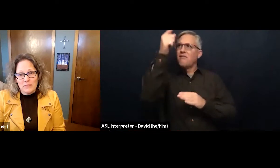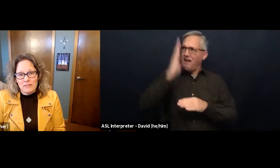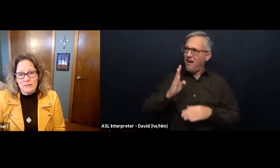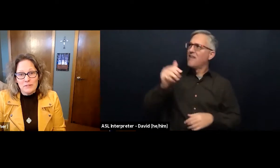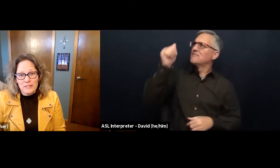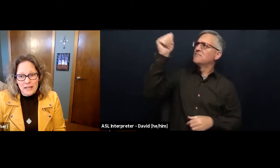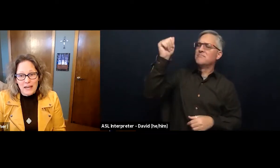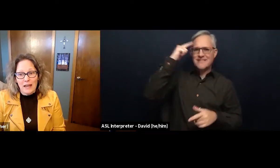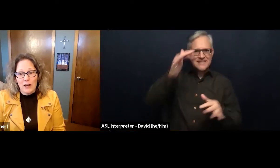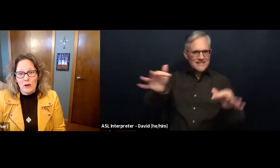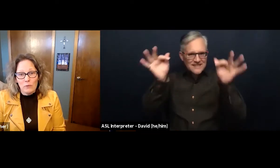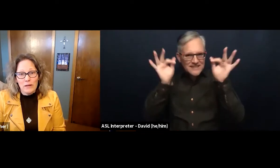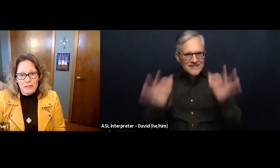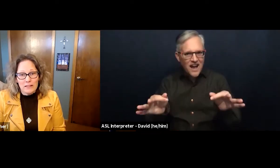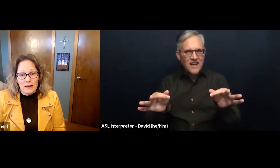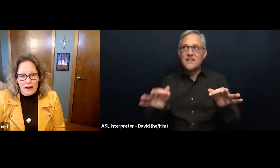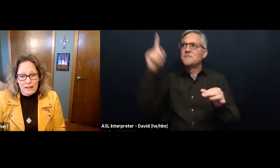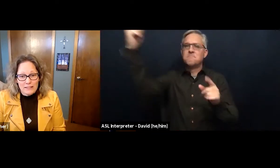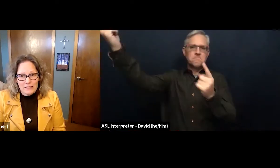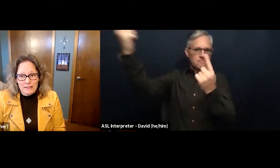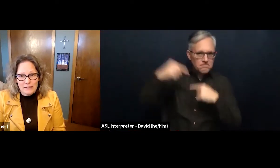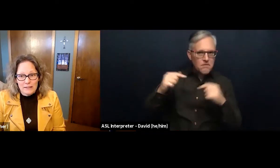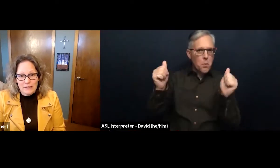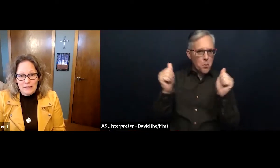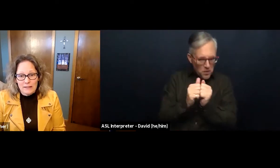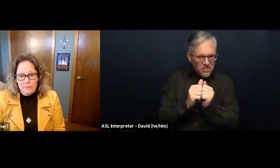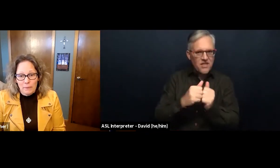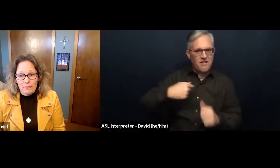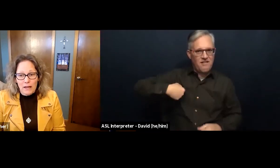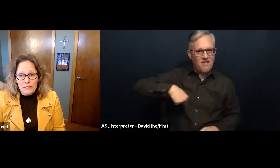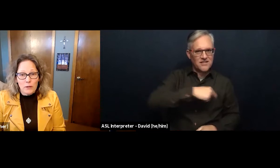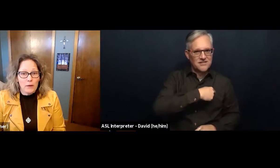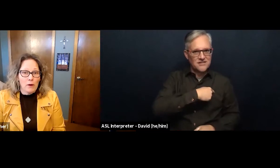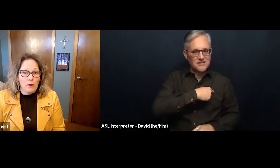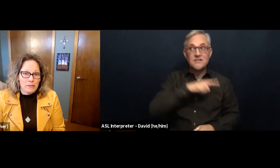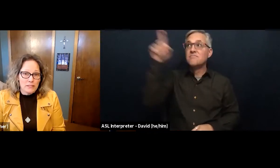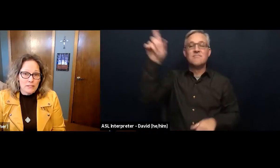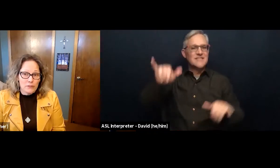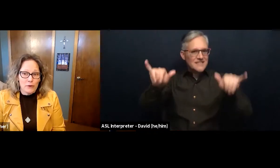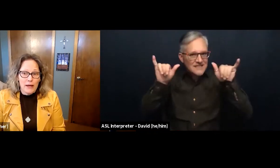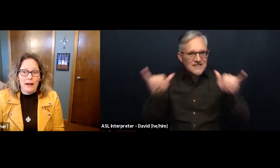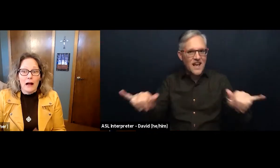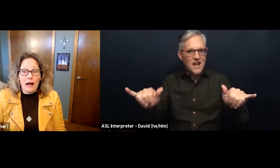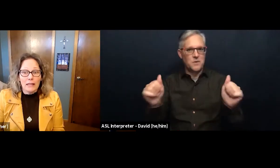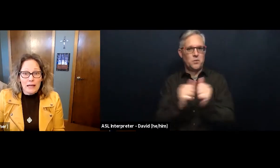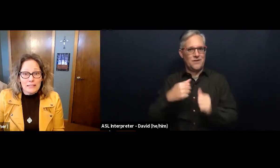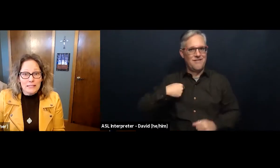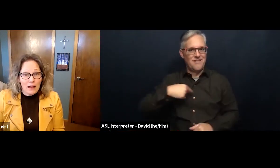To stay with us. That's what God promises to do. And God asks